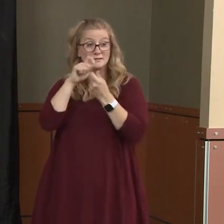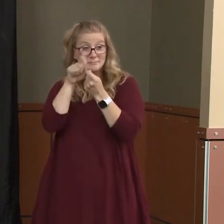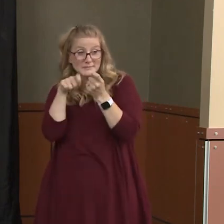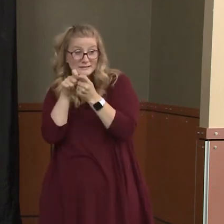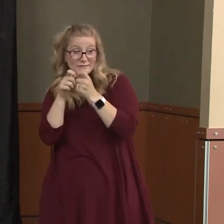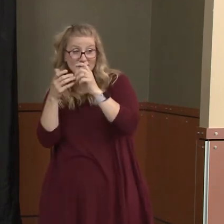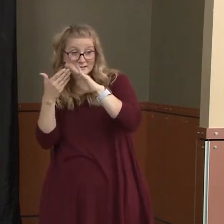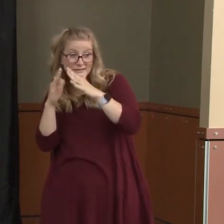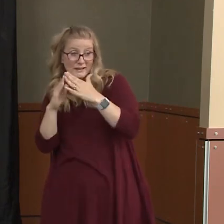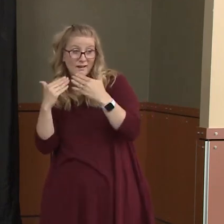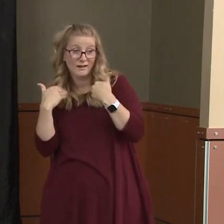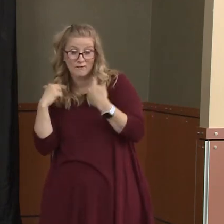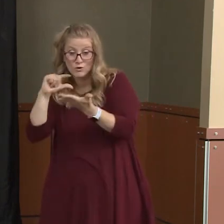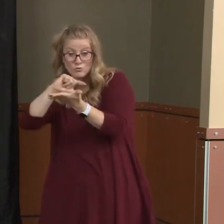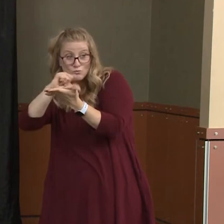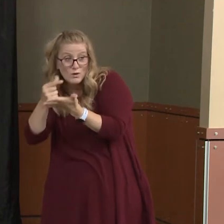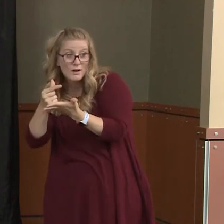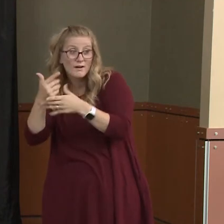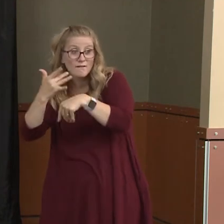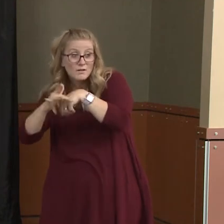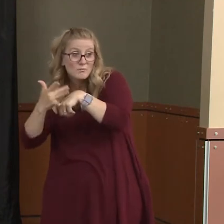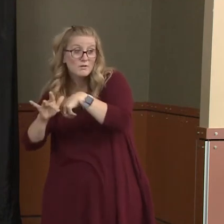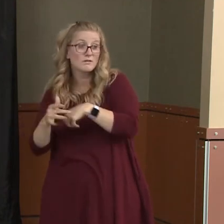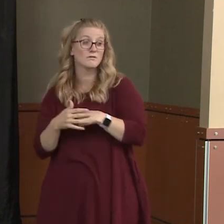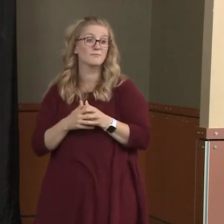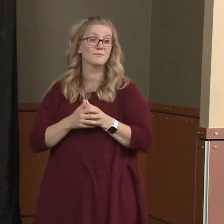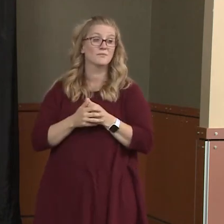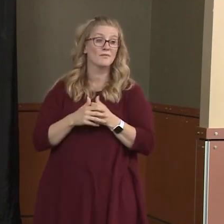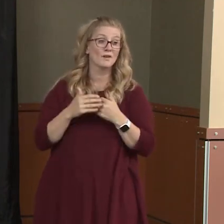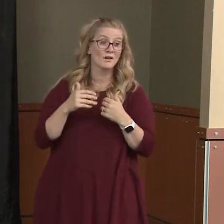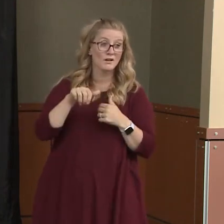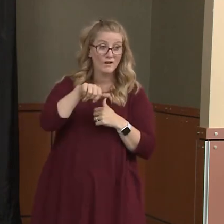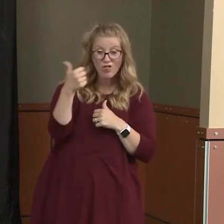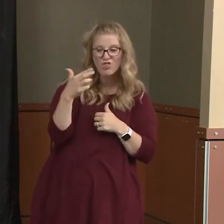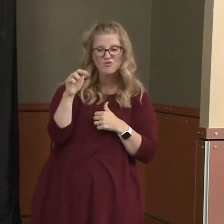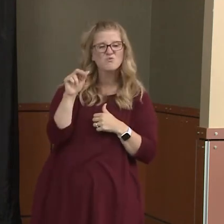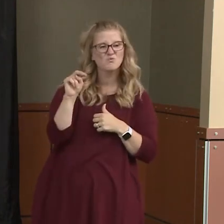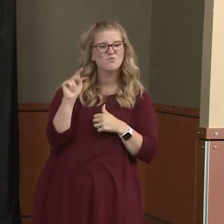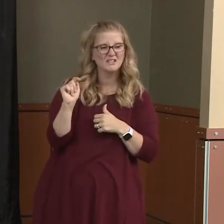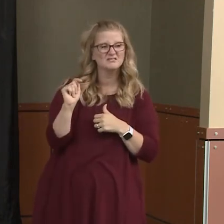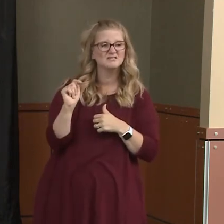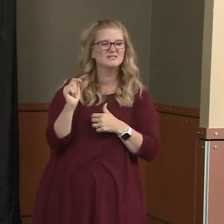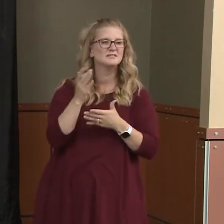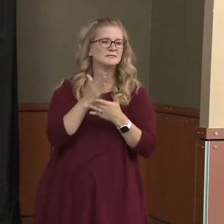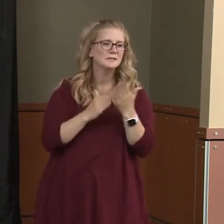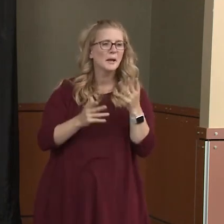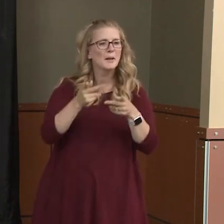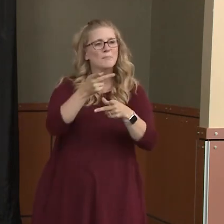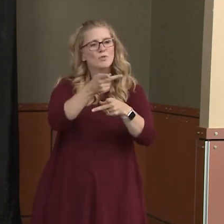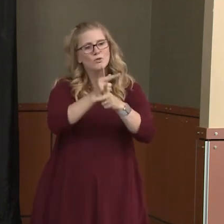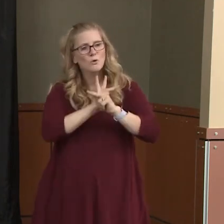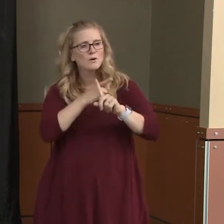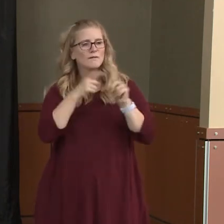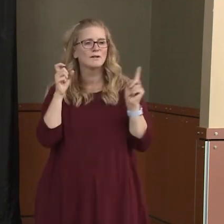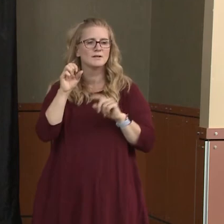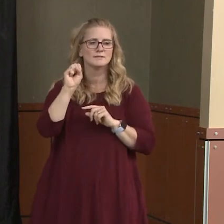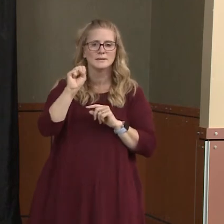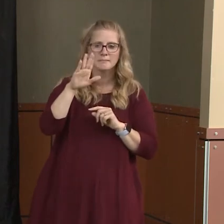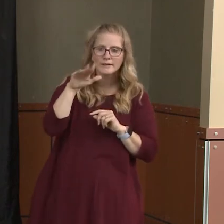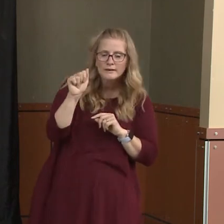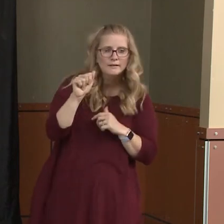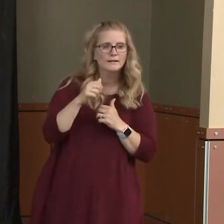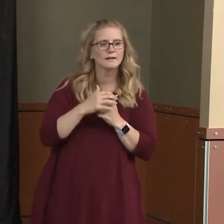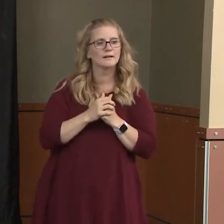opportunities available. There's other grants out there as well, as well as loan programs from the SBA and the CARES Act, of course. Some